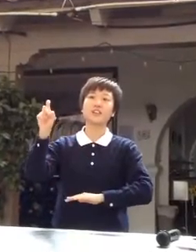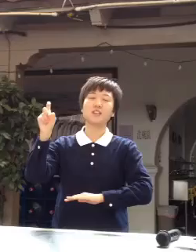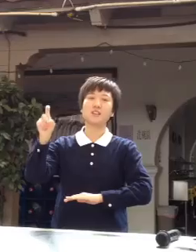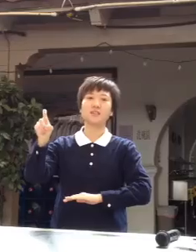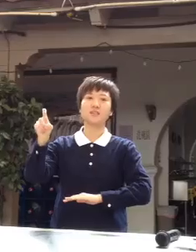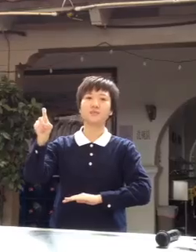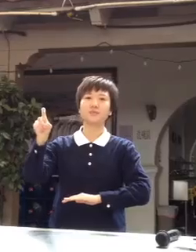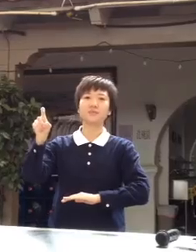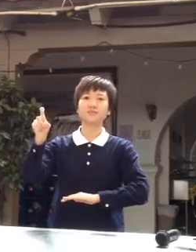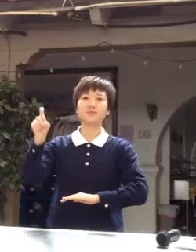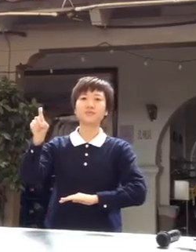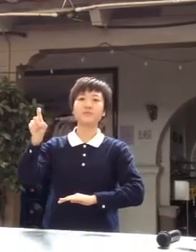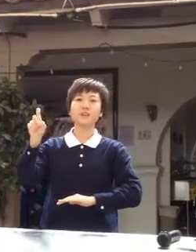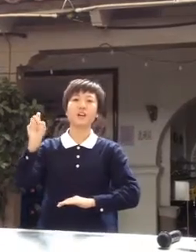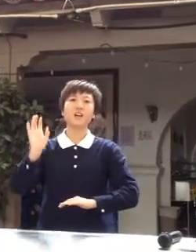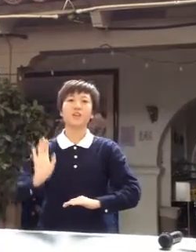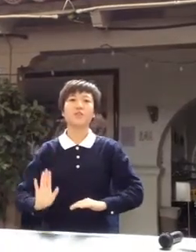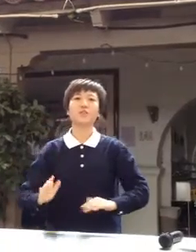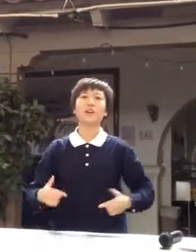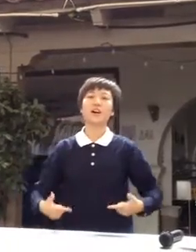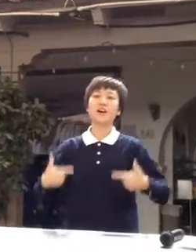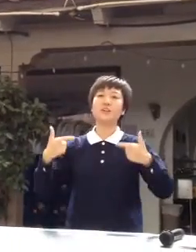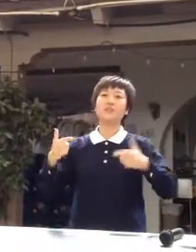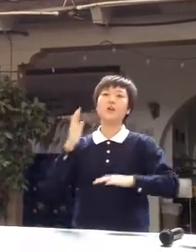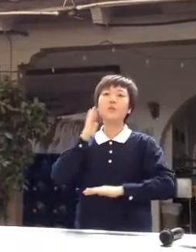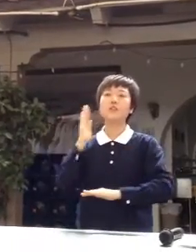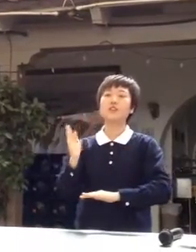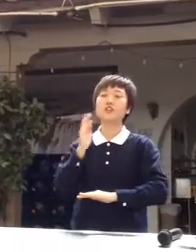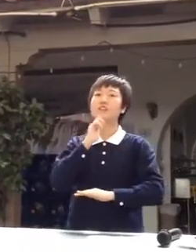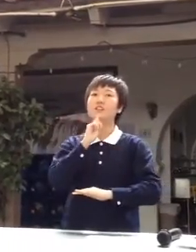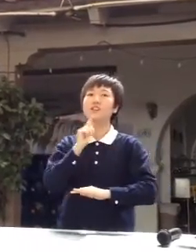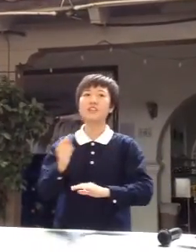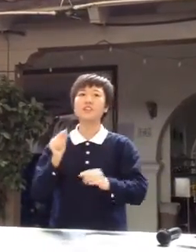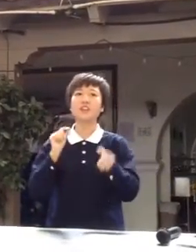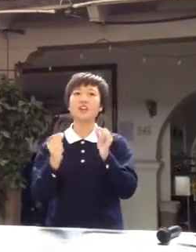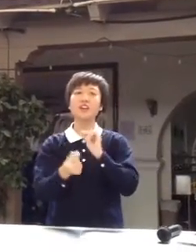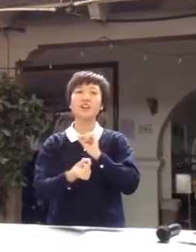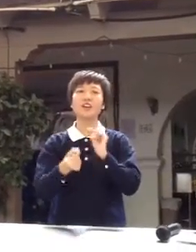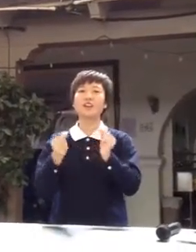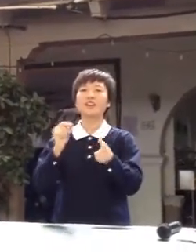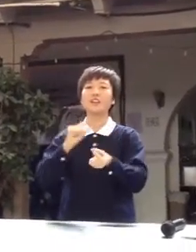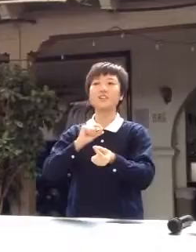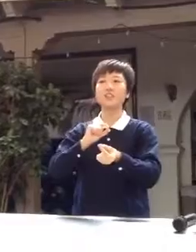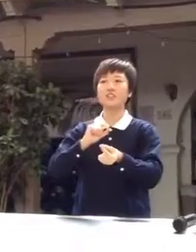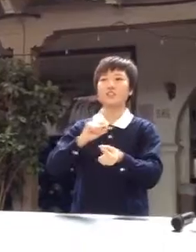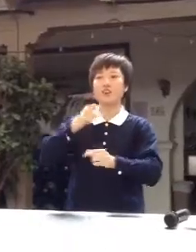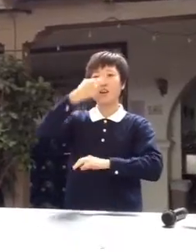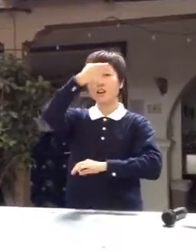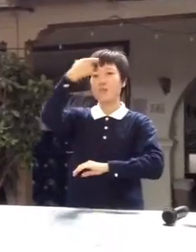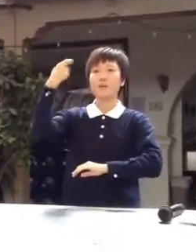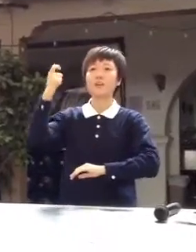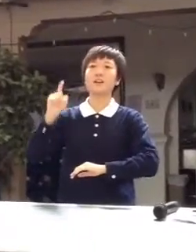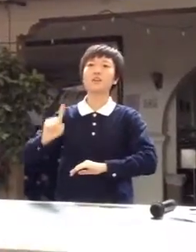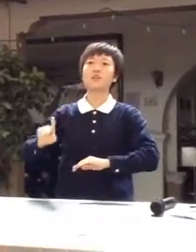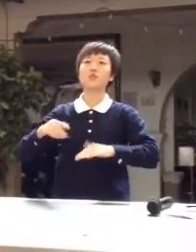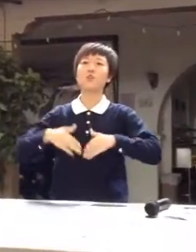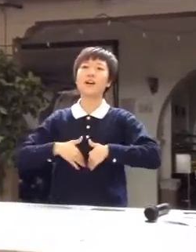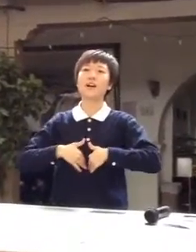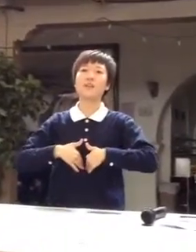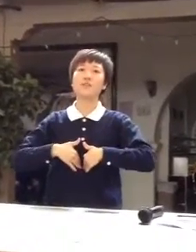Your life will surely change, because you have